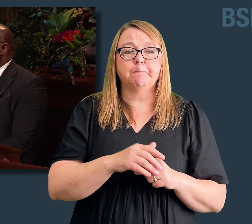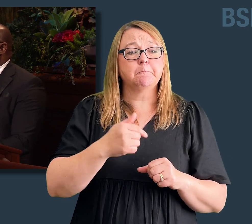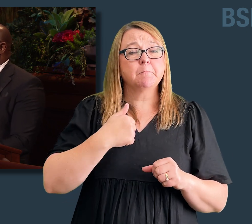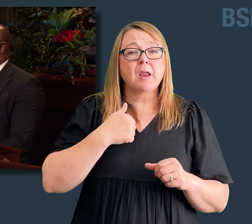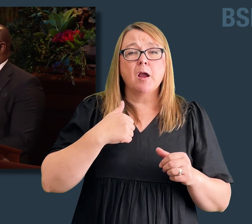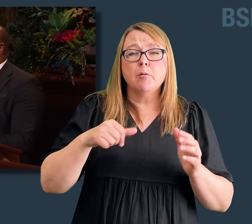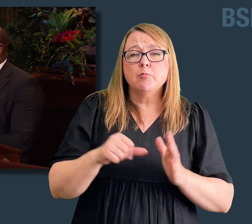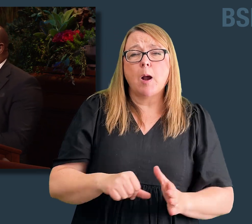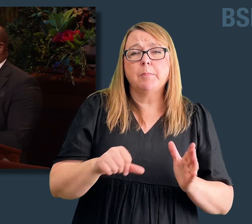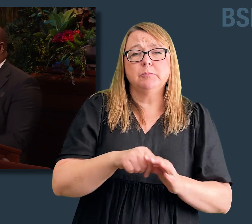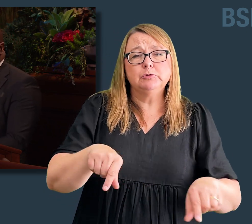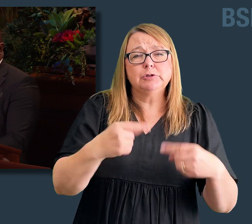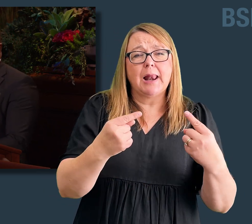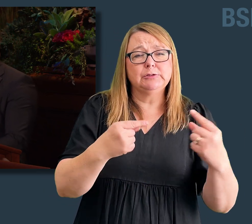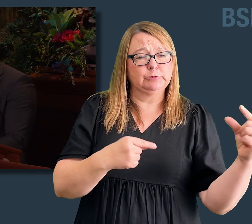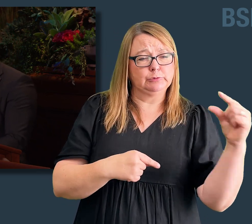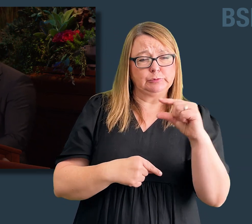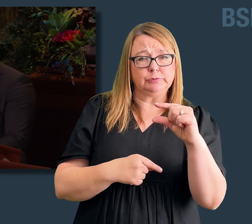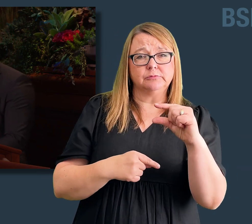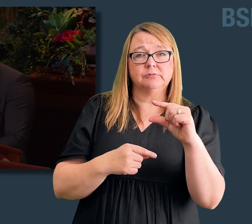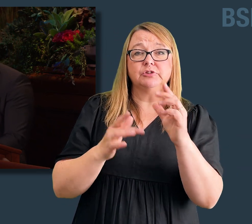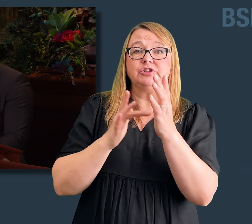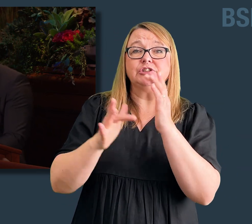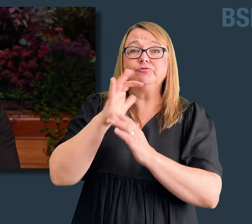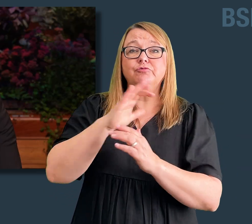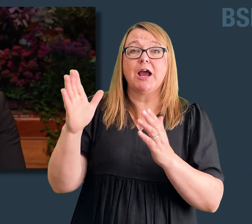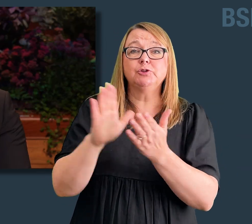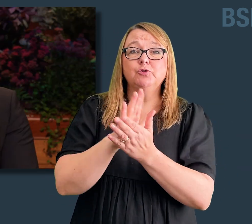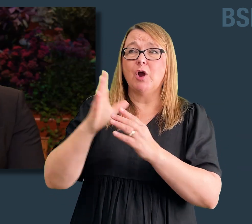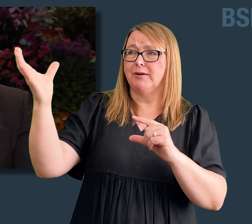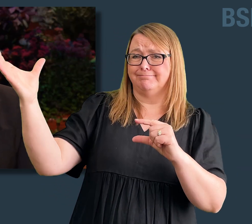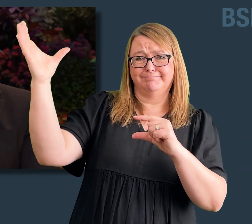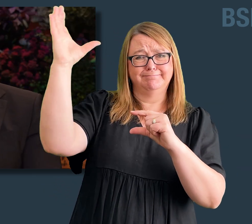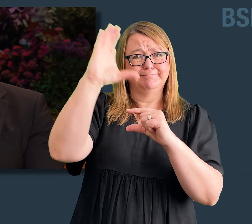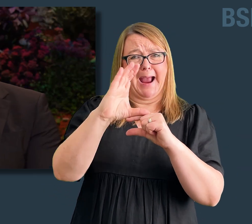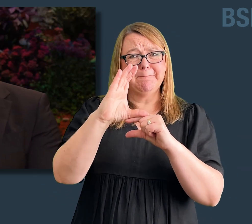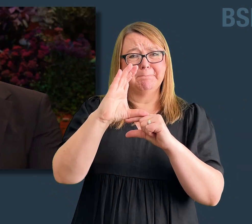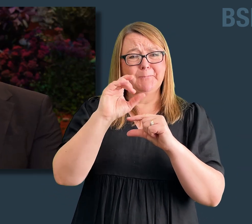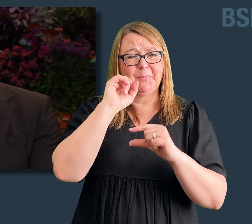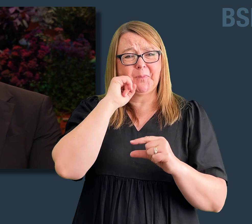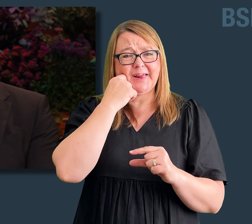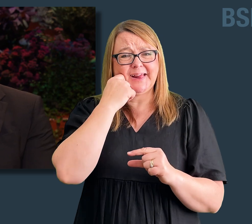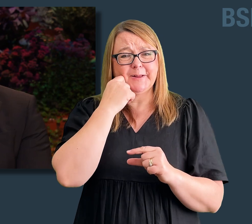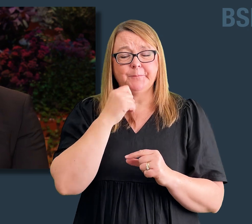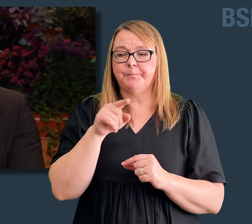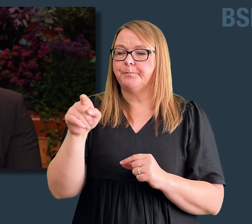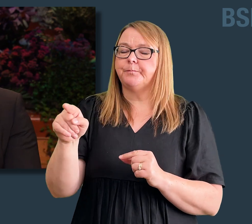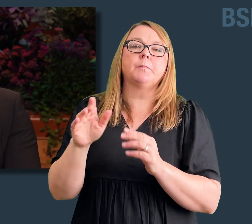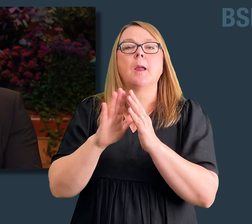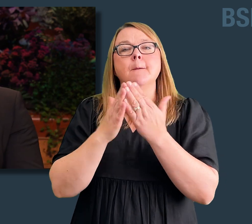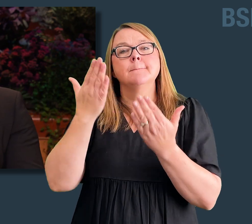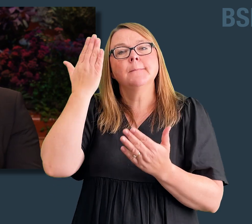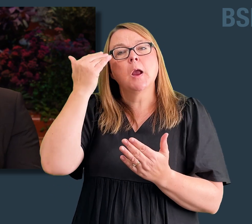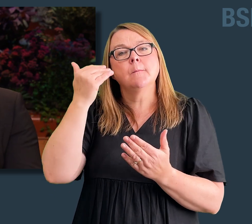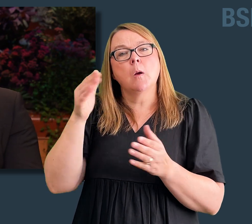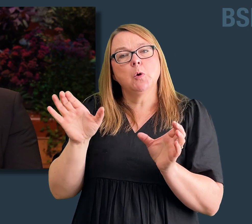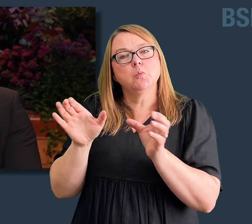up in the joy of Christ. Another group in the Book of Mormon who made Christ